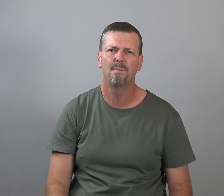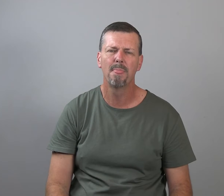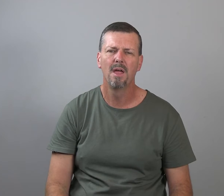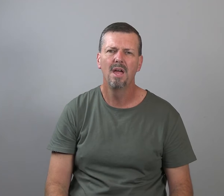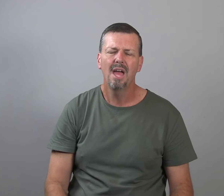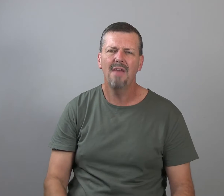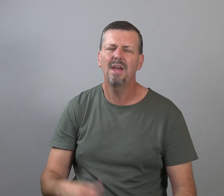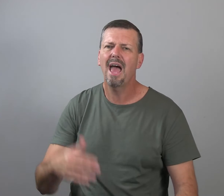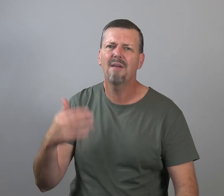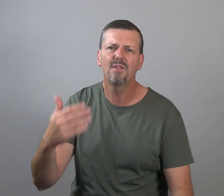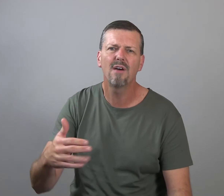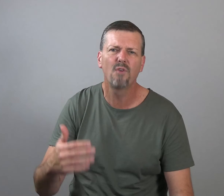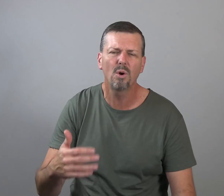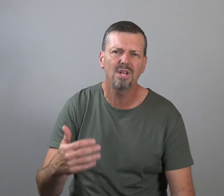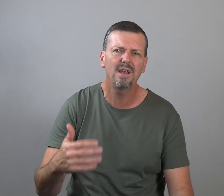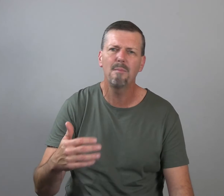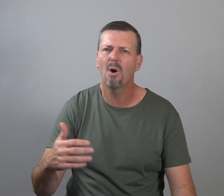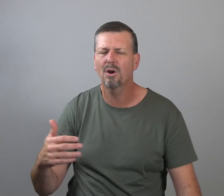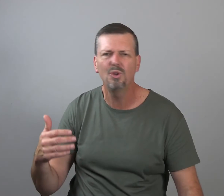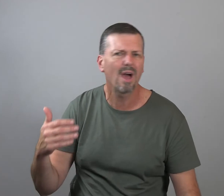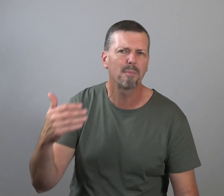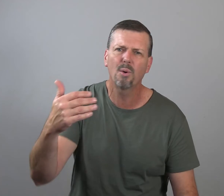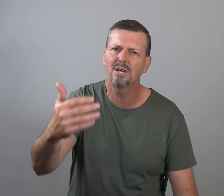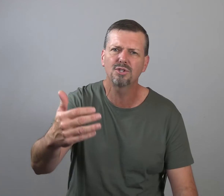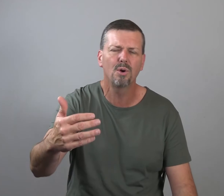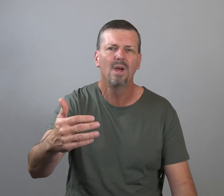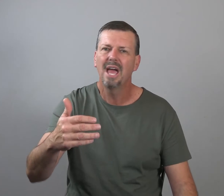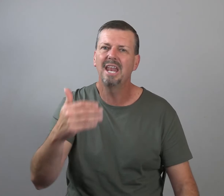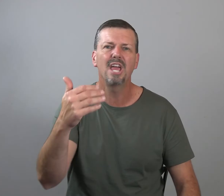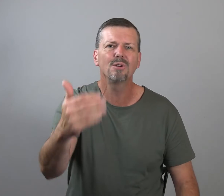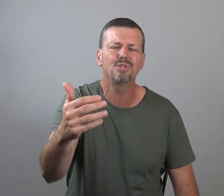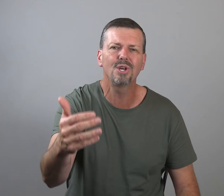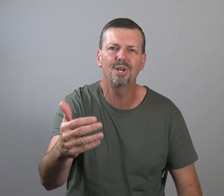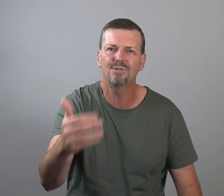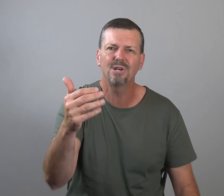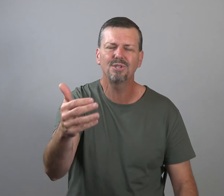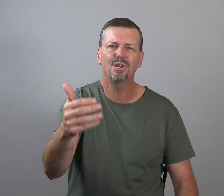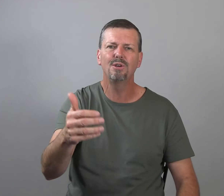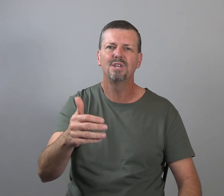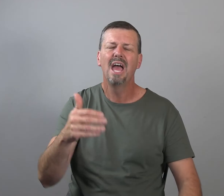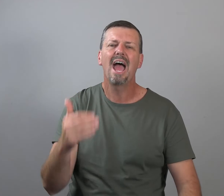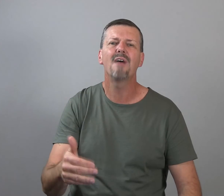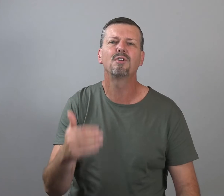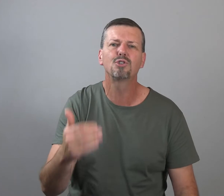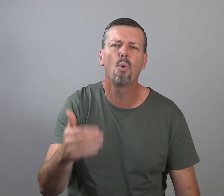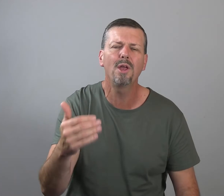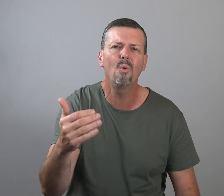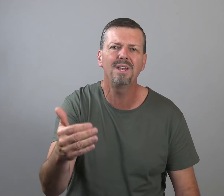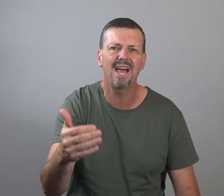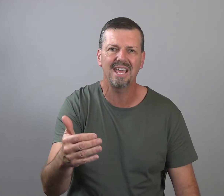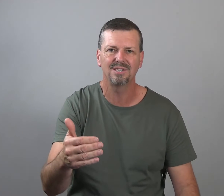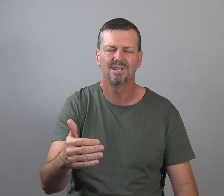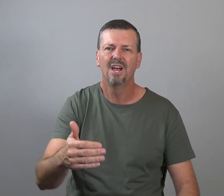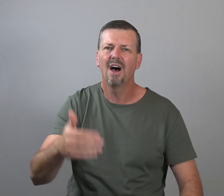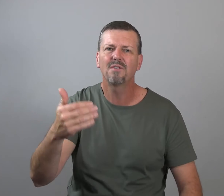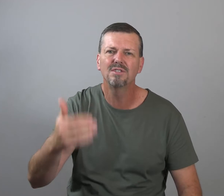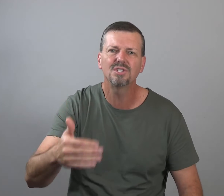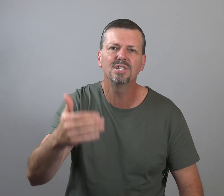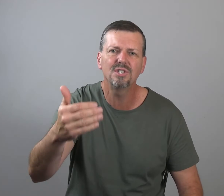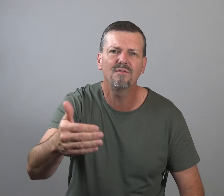you. And then after that 14-day marker, you got to press through. And here's the good news. Here's the good news. After 21 days of consistent,